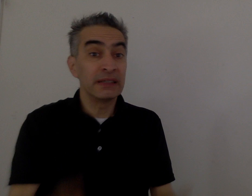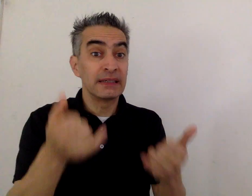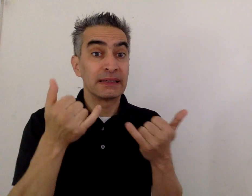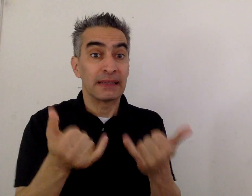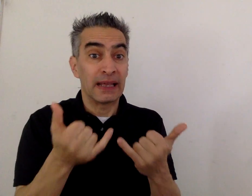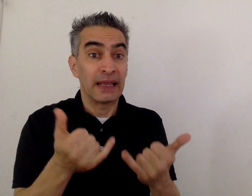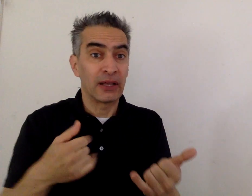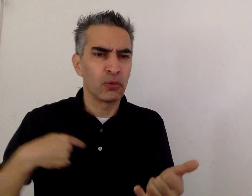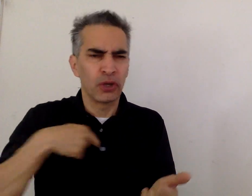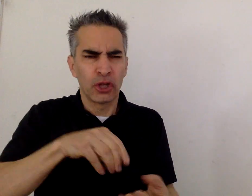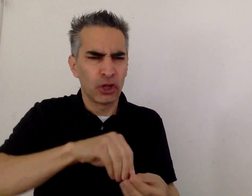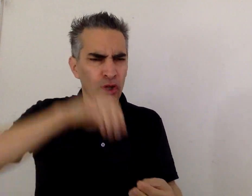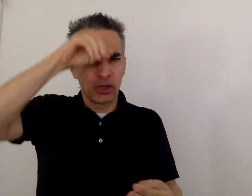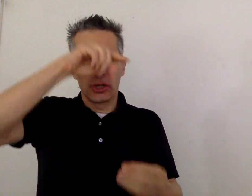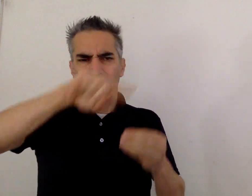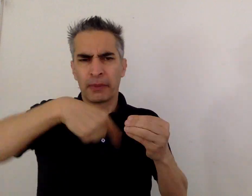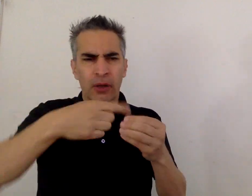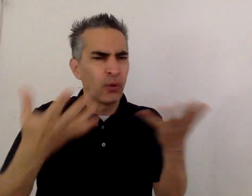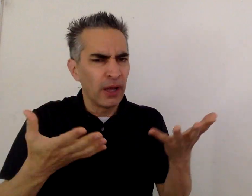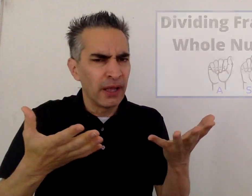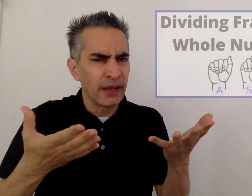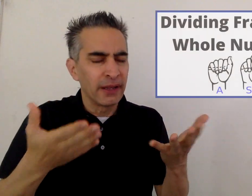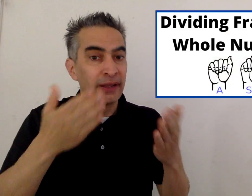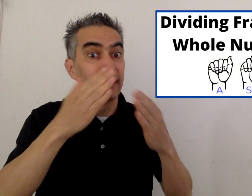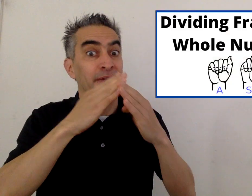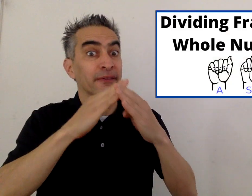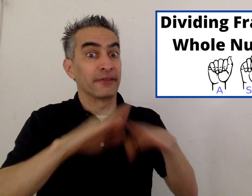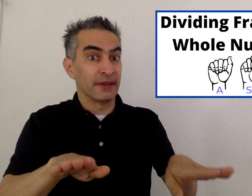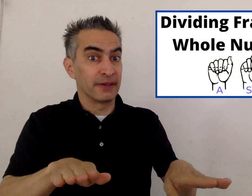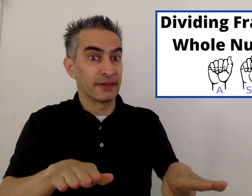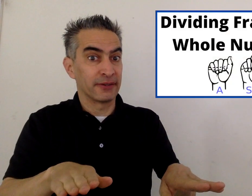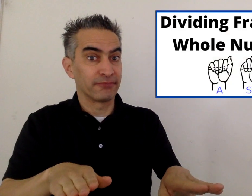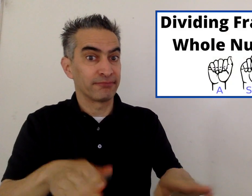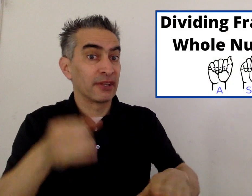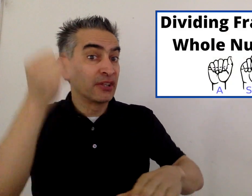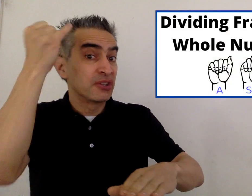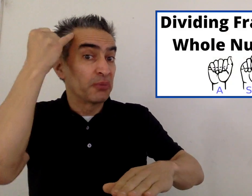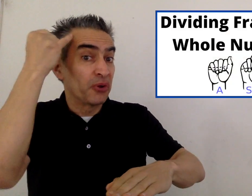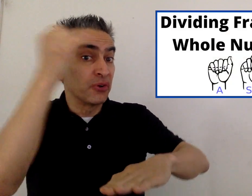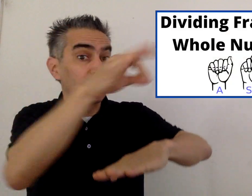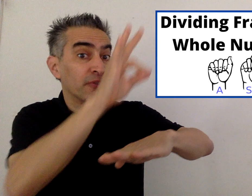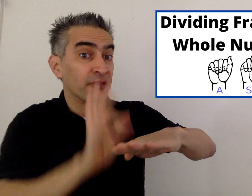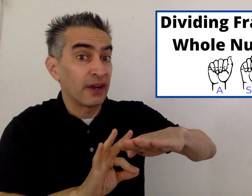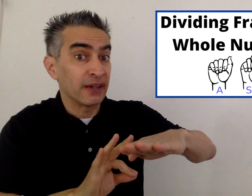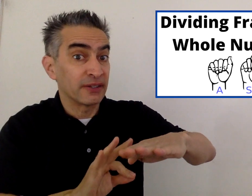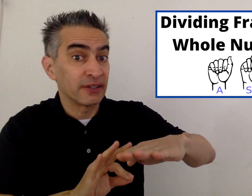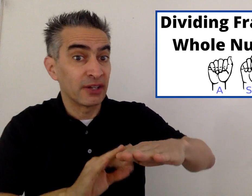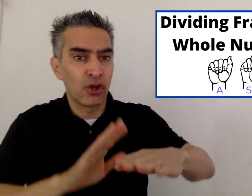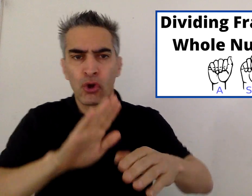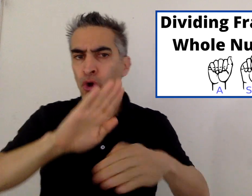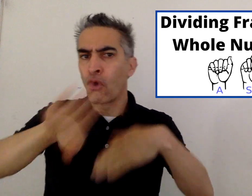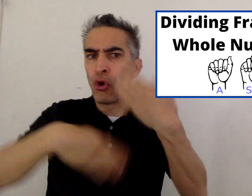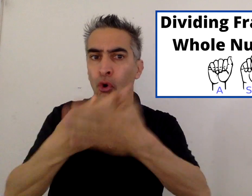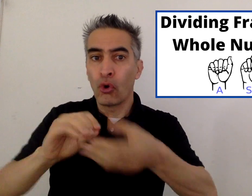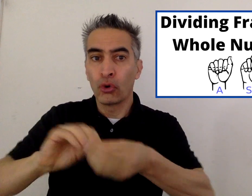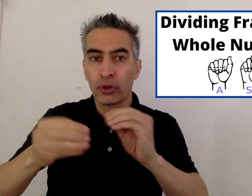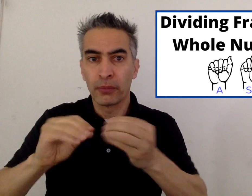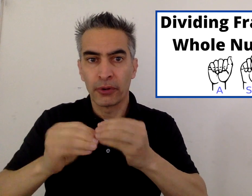Today we're going to learn about division, specifically dividing fractions